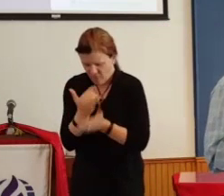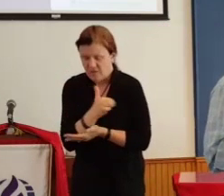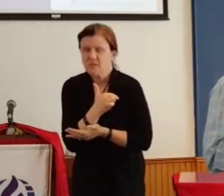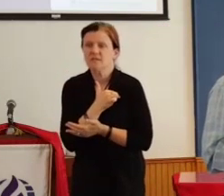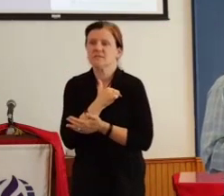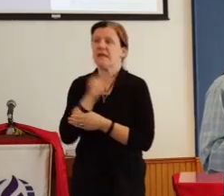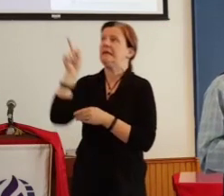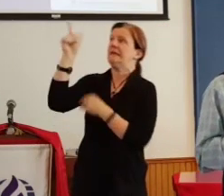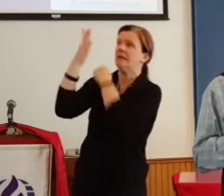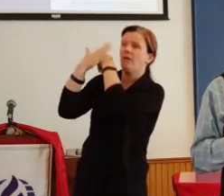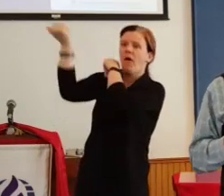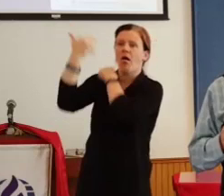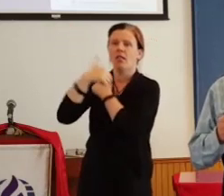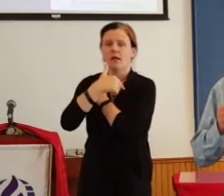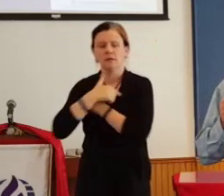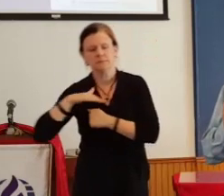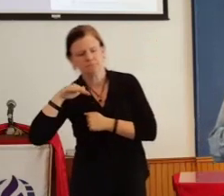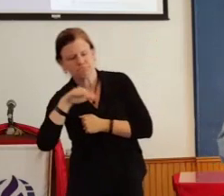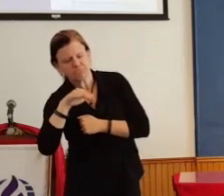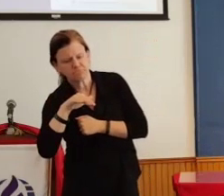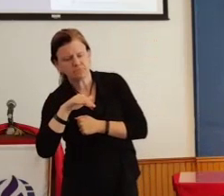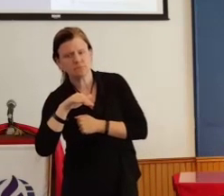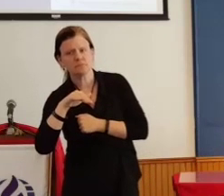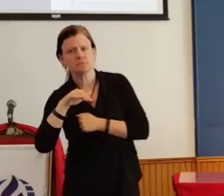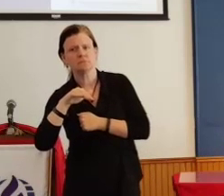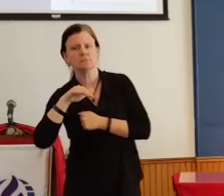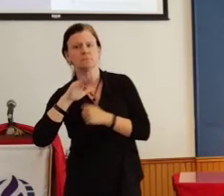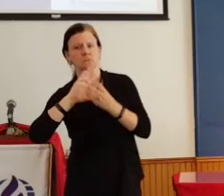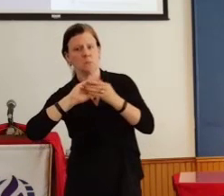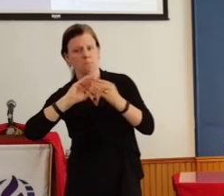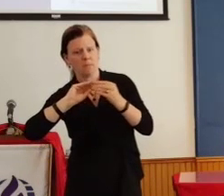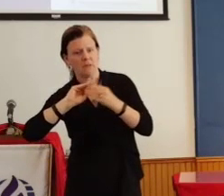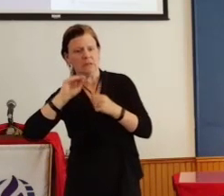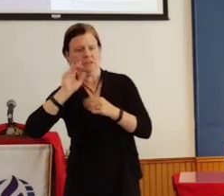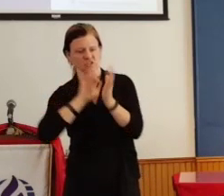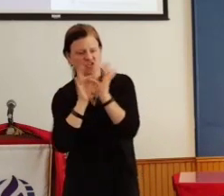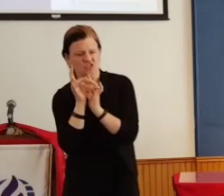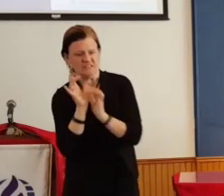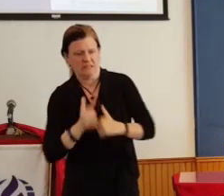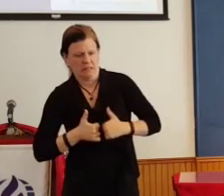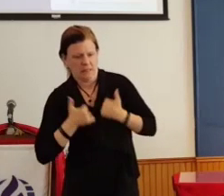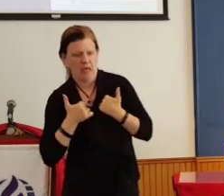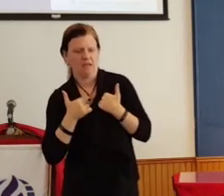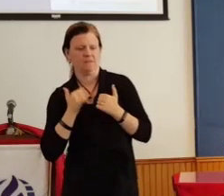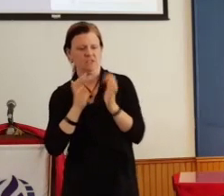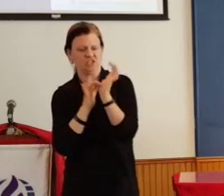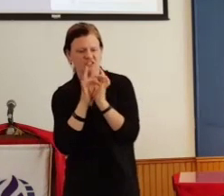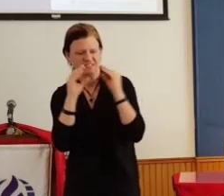to share the good news of Jesus's life and teachings and resurrection.